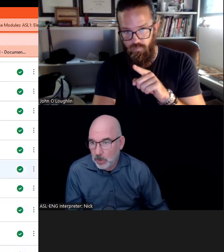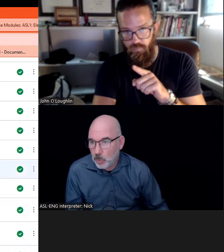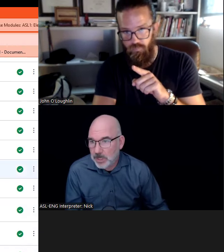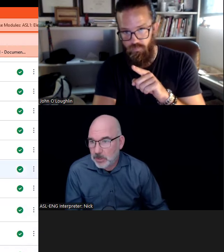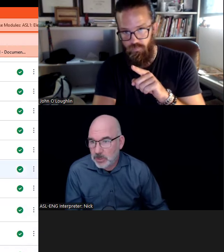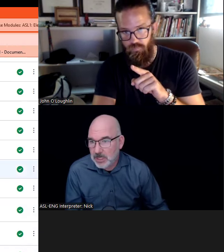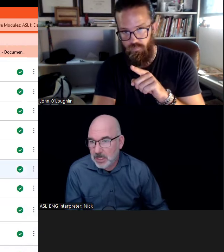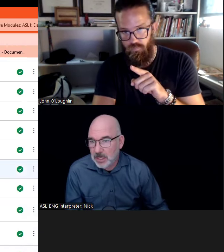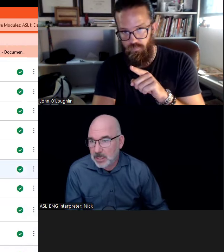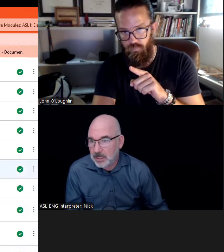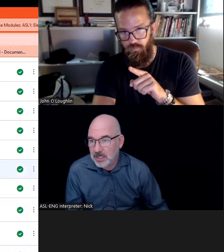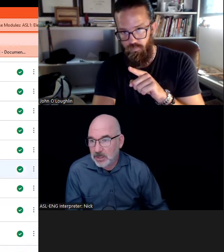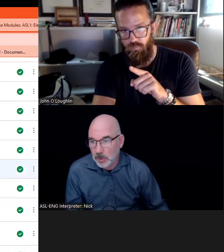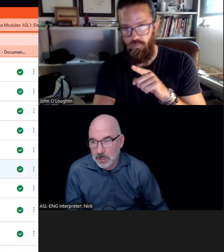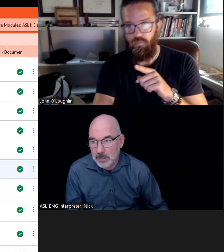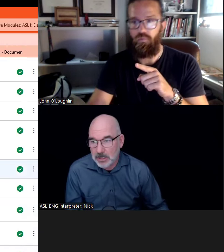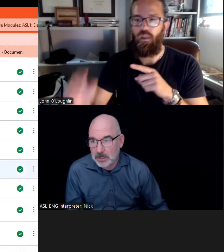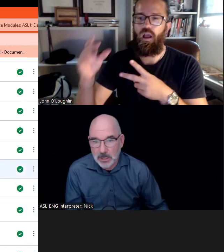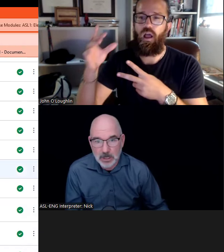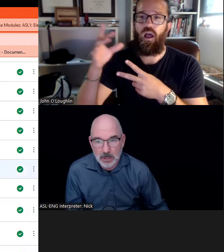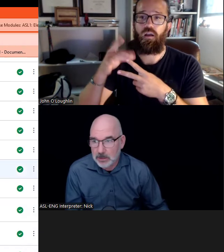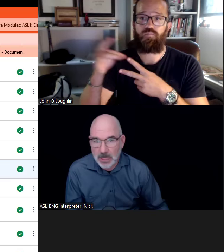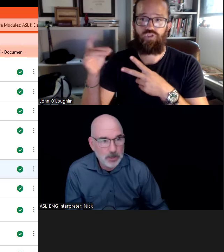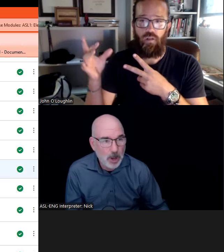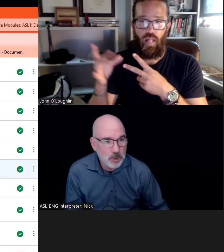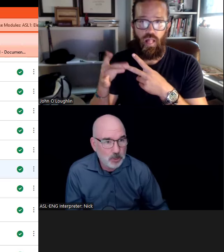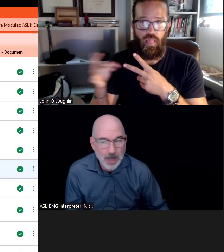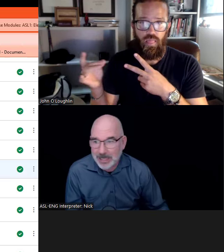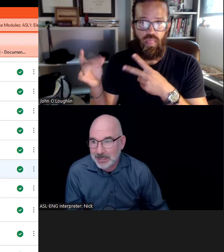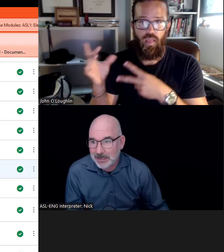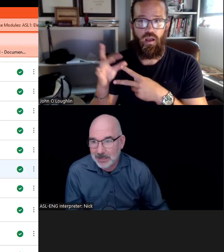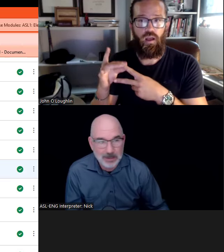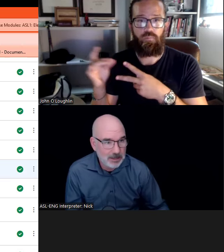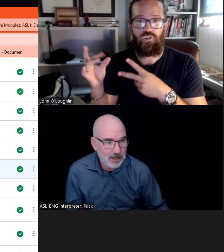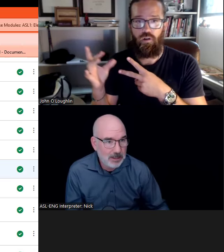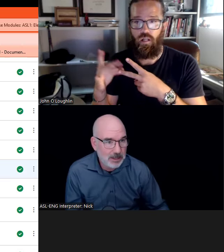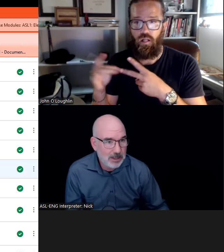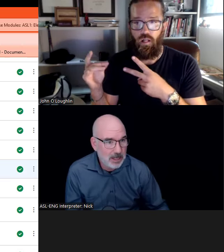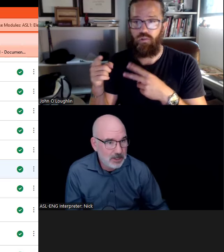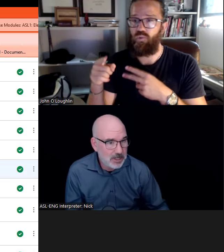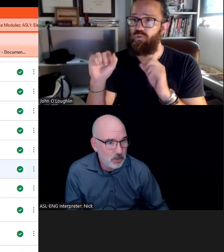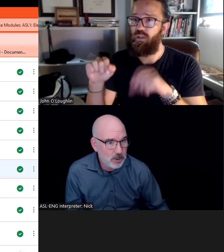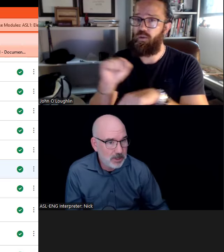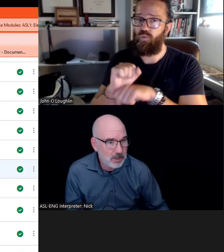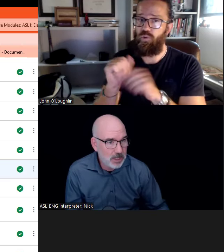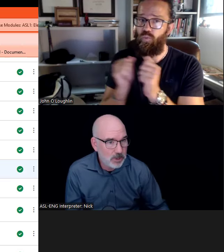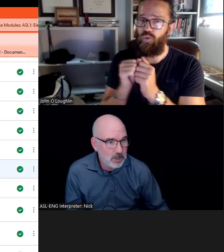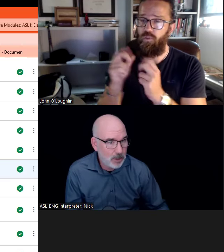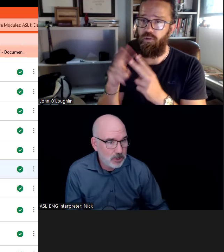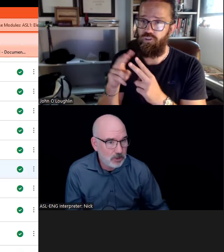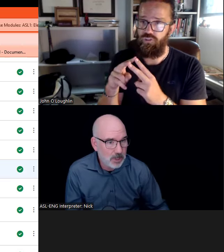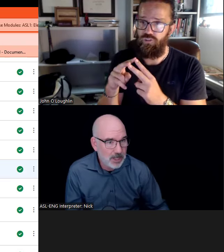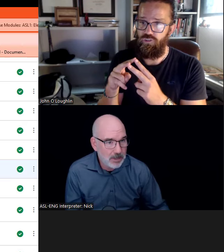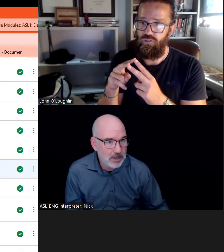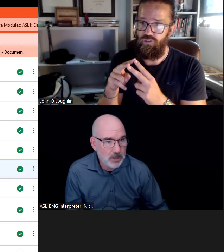But when you see this one, this tab, optional practice, now you see the word, keyword is